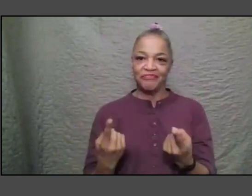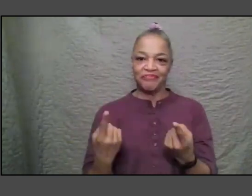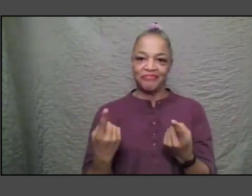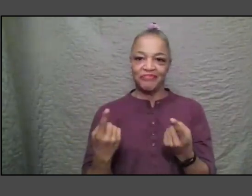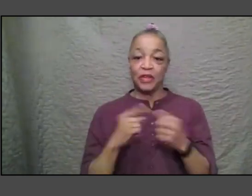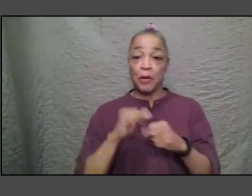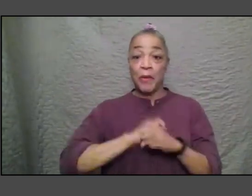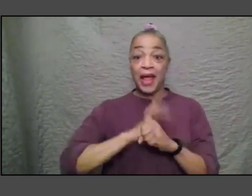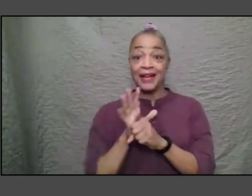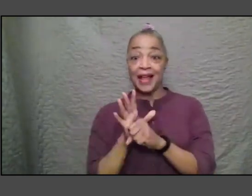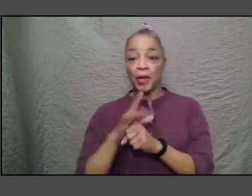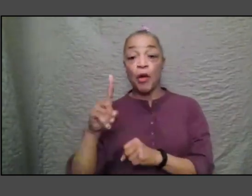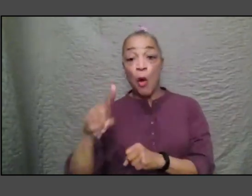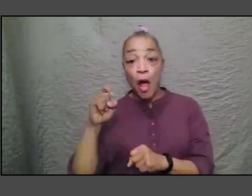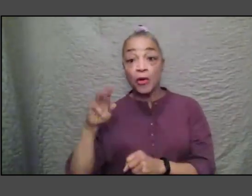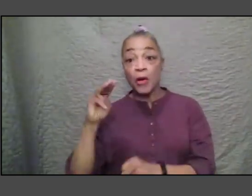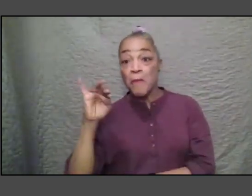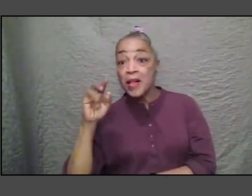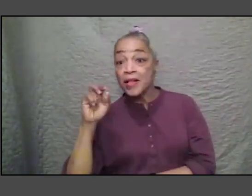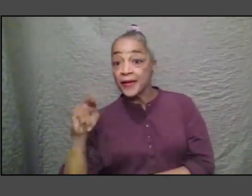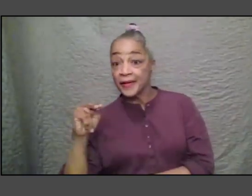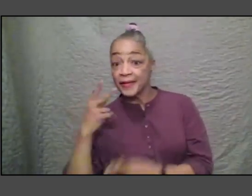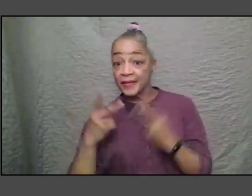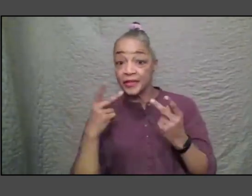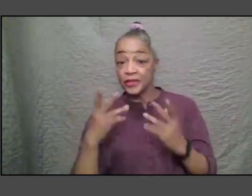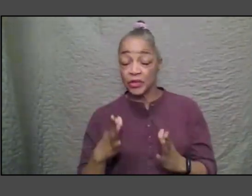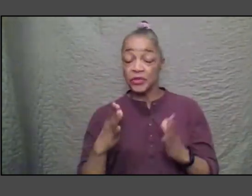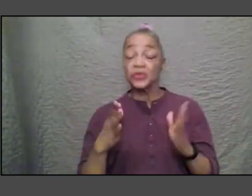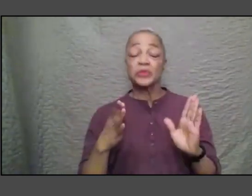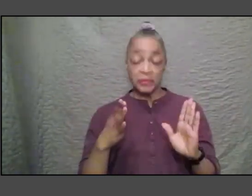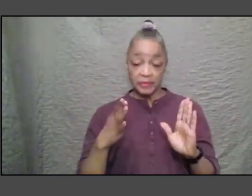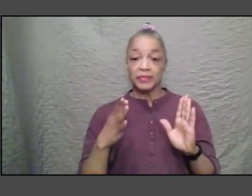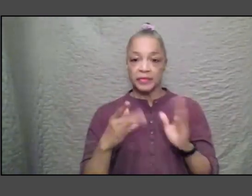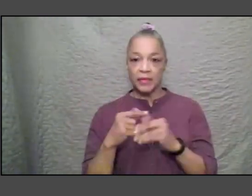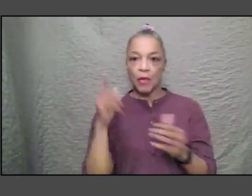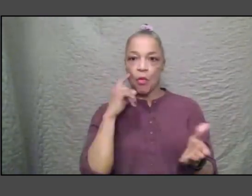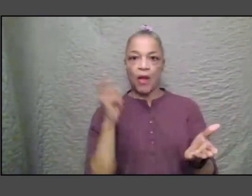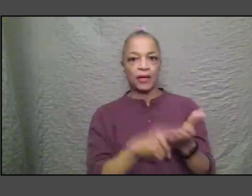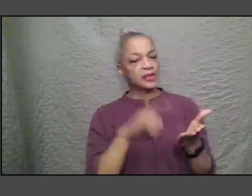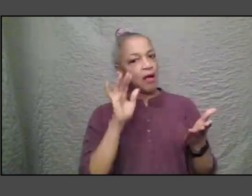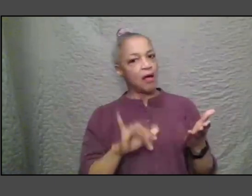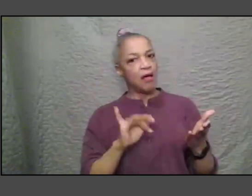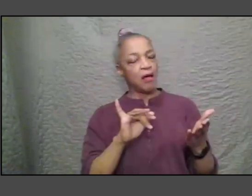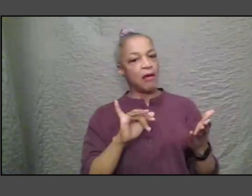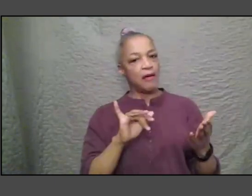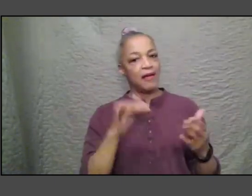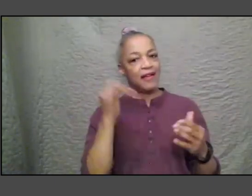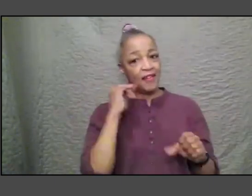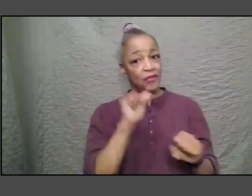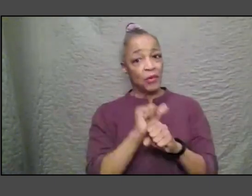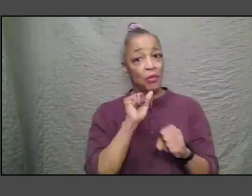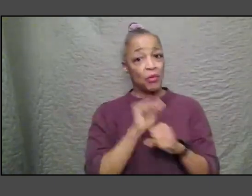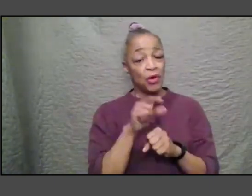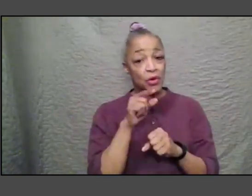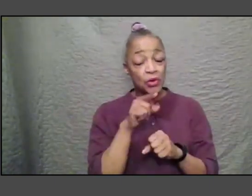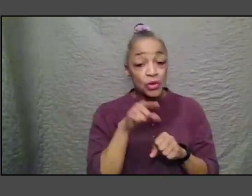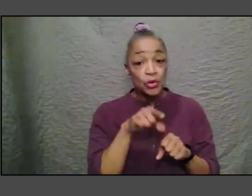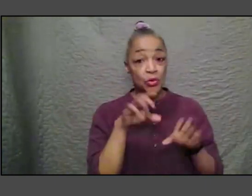um and so really recognizing that this gives us if the work that you do is important if the stories you